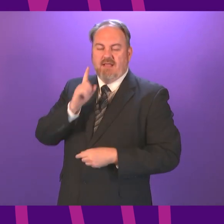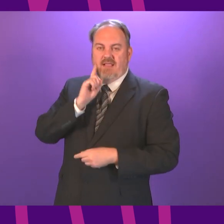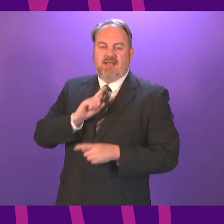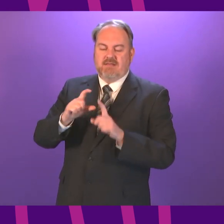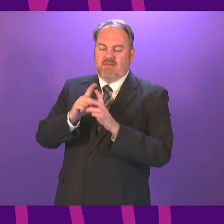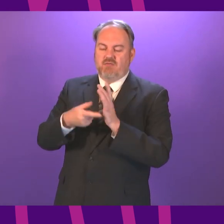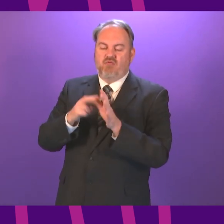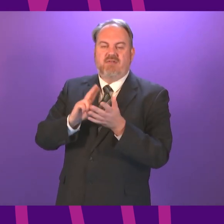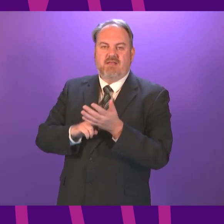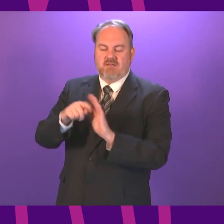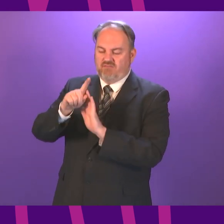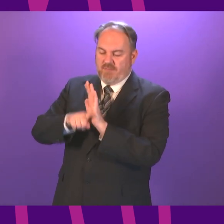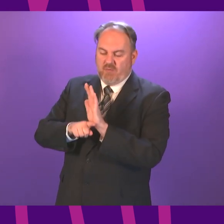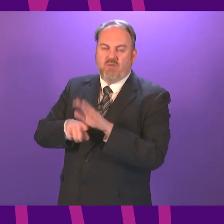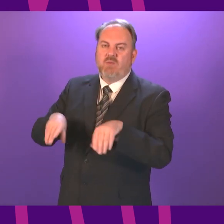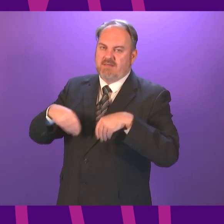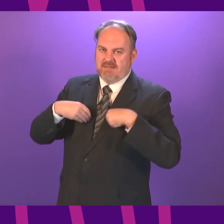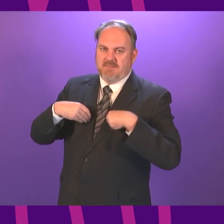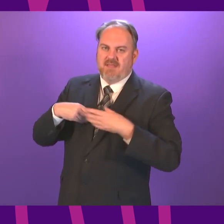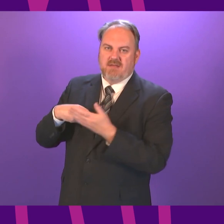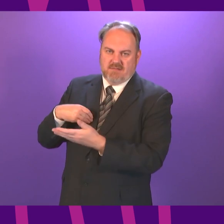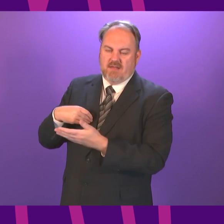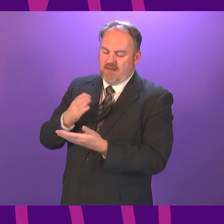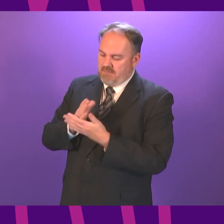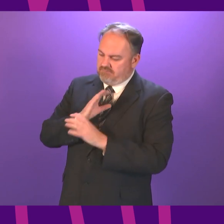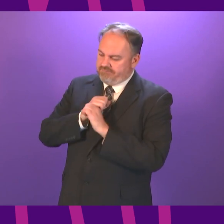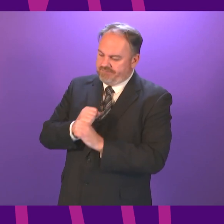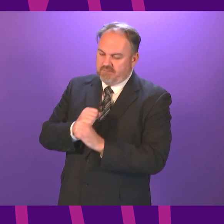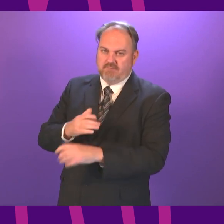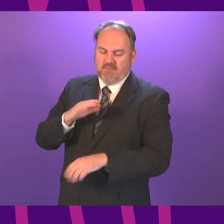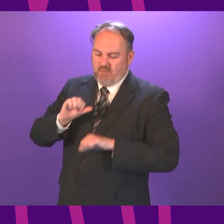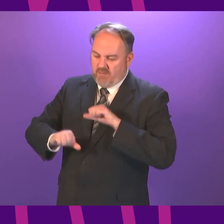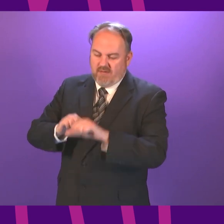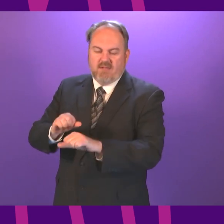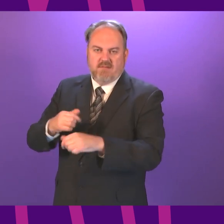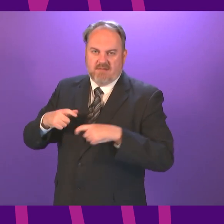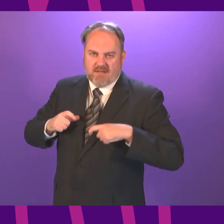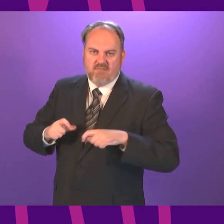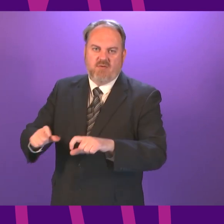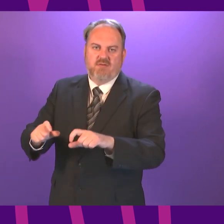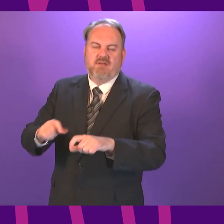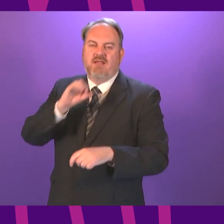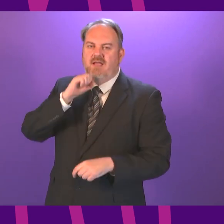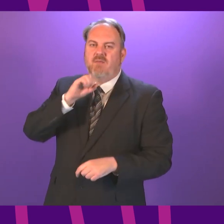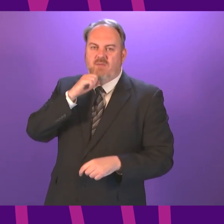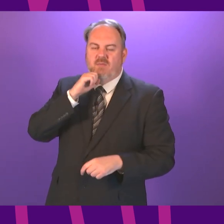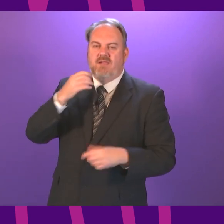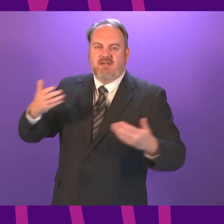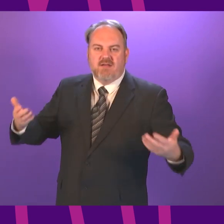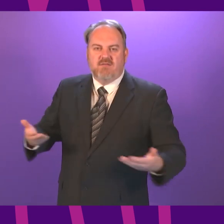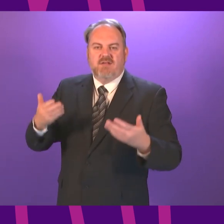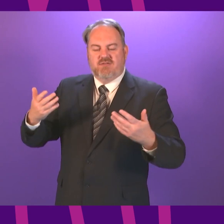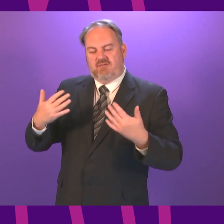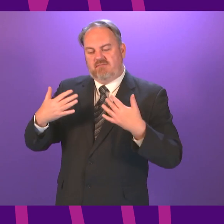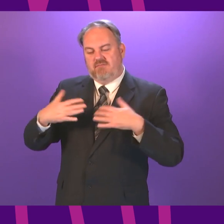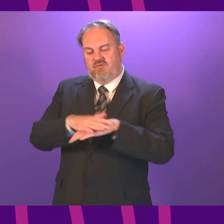report and I am very committed to doing that and I hope it is an area on which we can build significant cross-party consensus